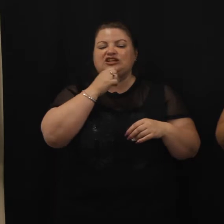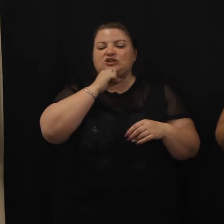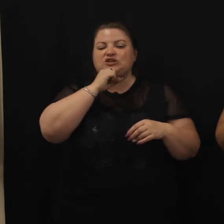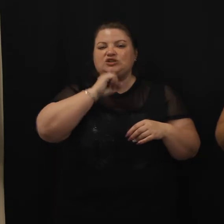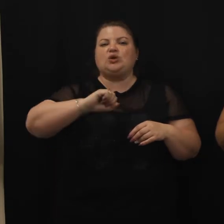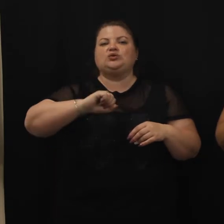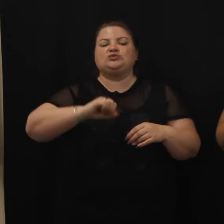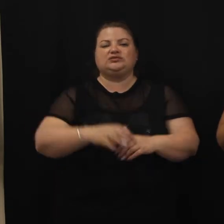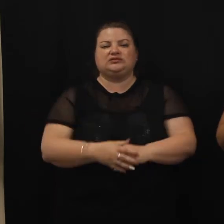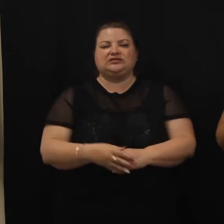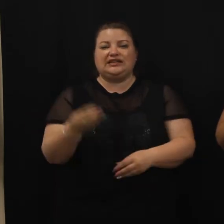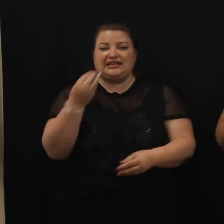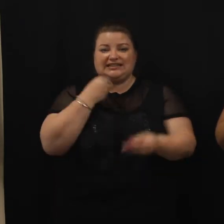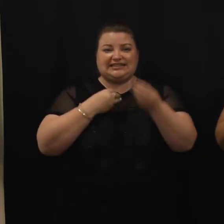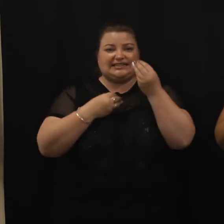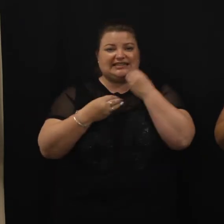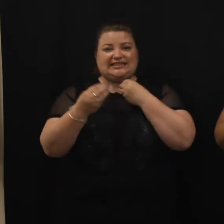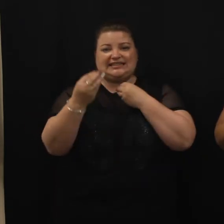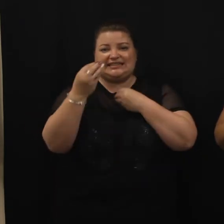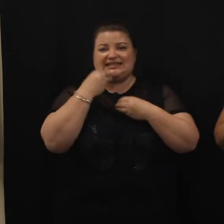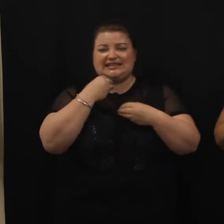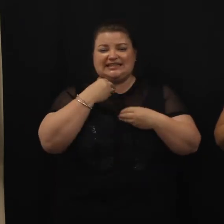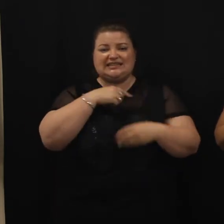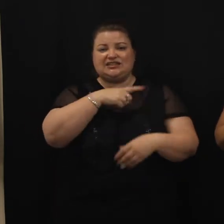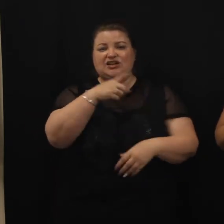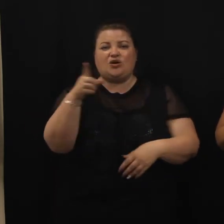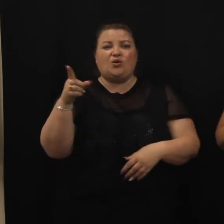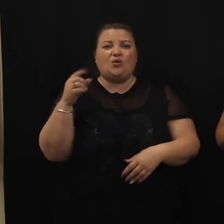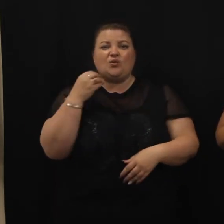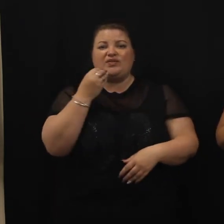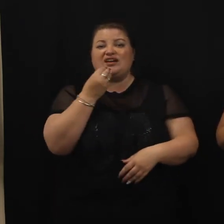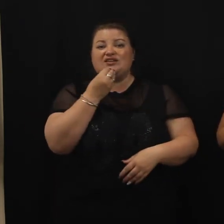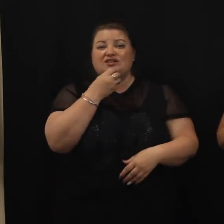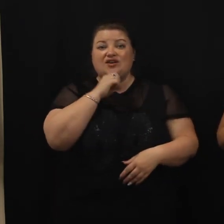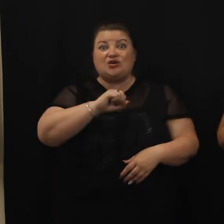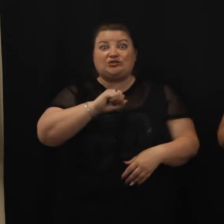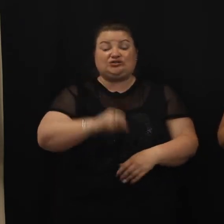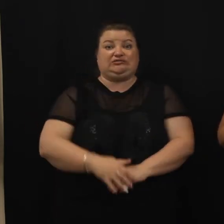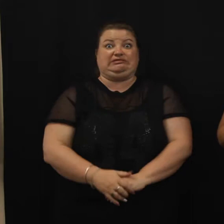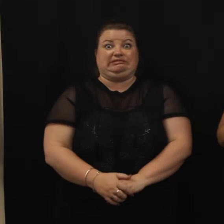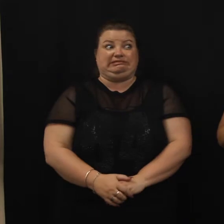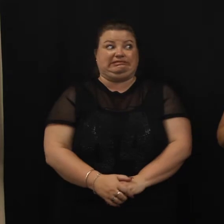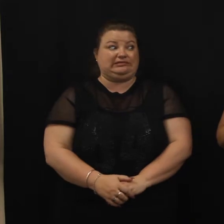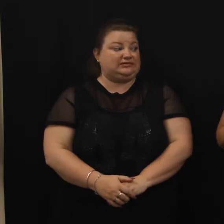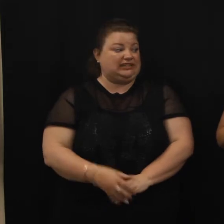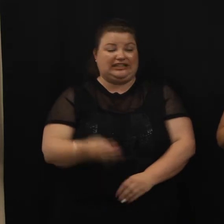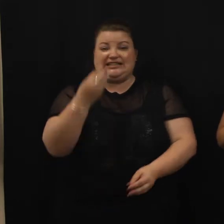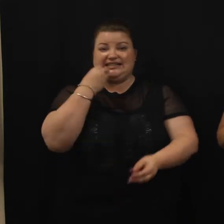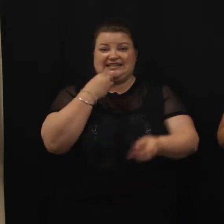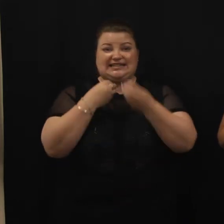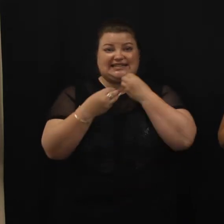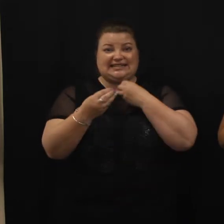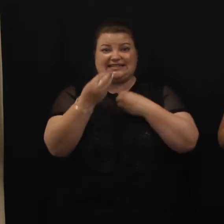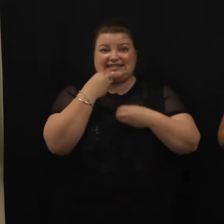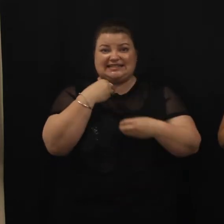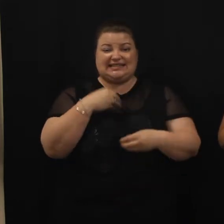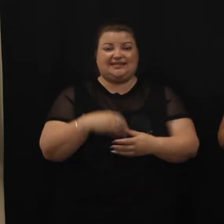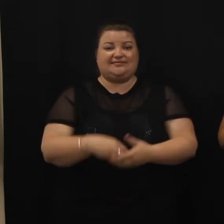Eating, eating, eating all the goats. Eating, eating. He